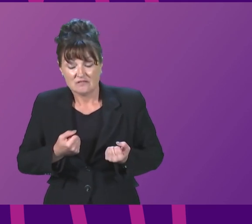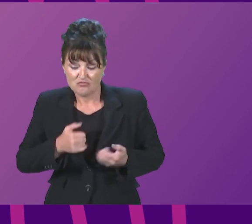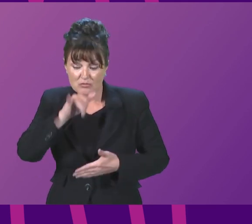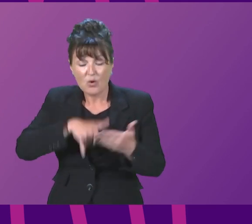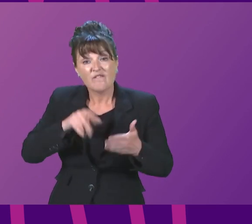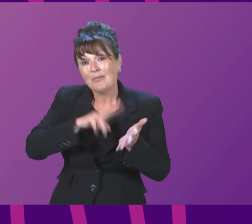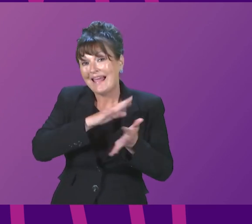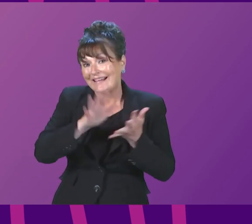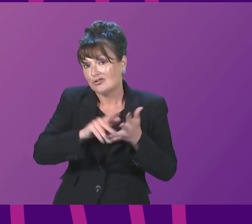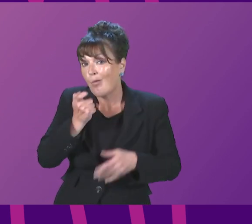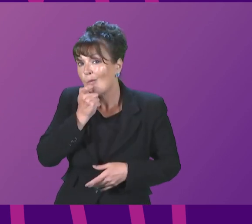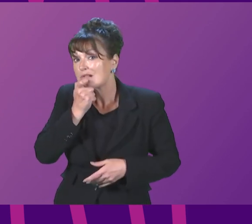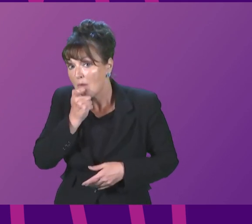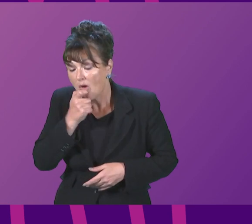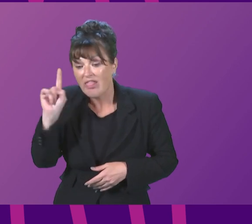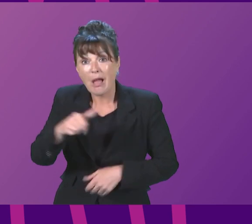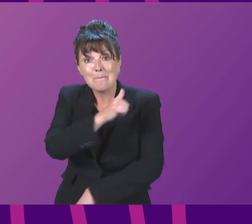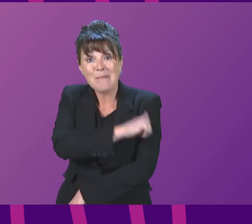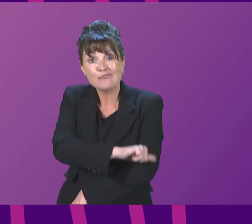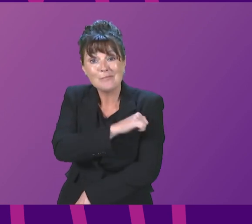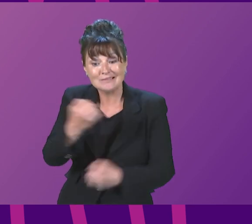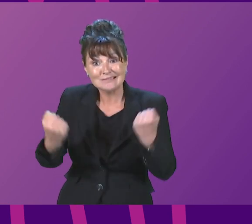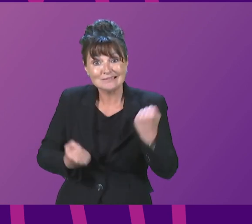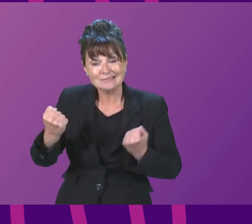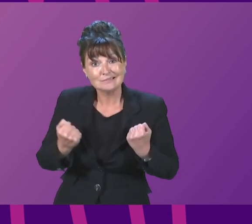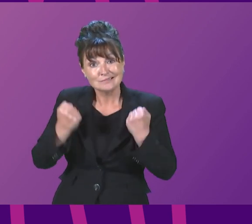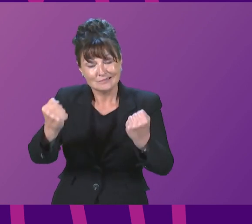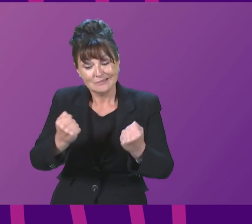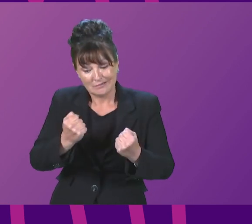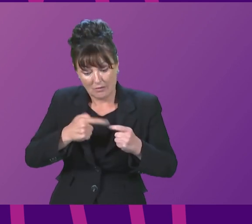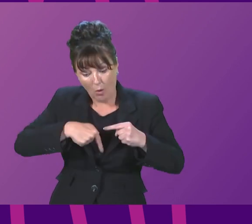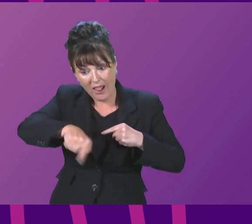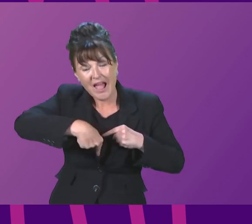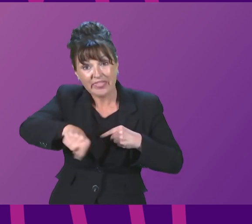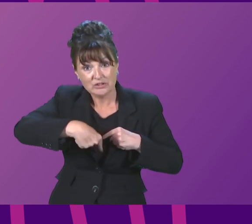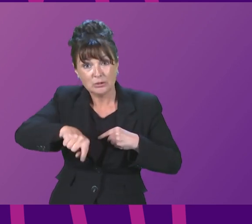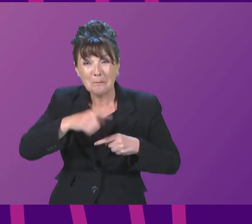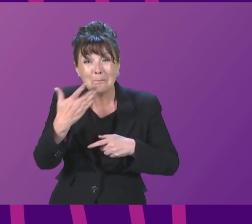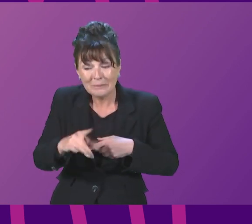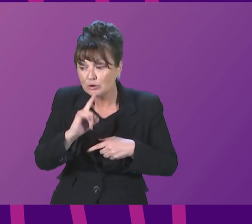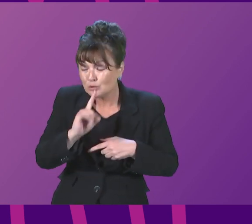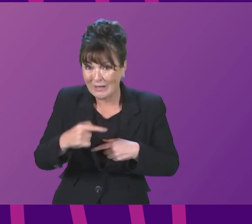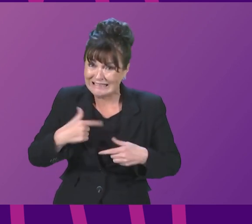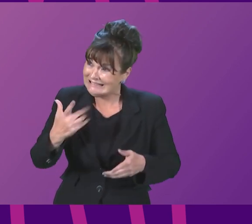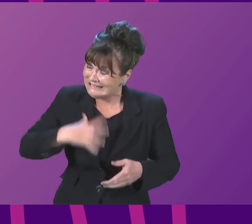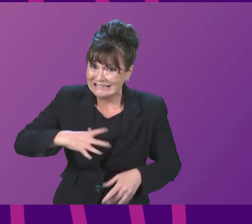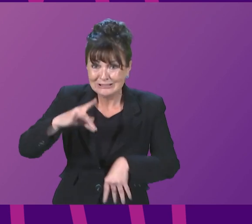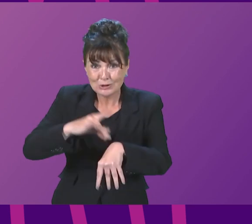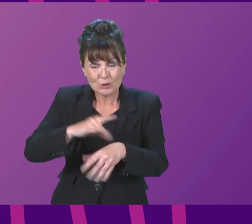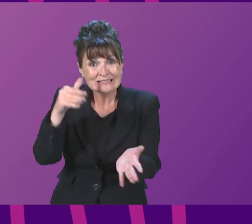in Dumfries and Galloway that paramedics attending a call-out in the past week were told having urgently requested a doctor